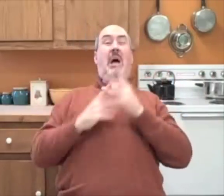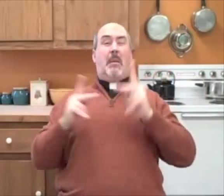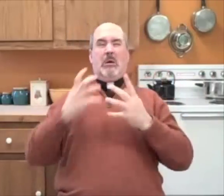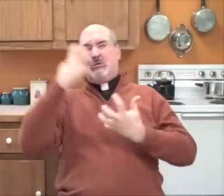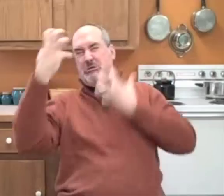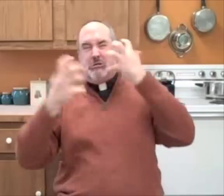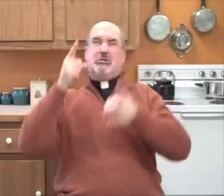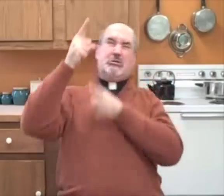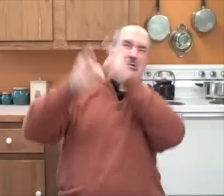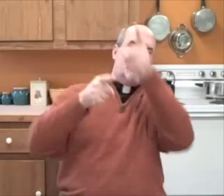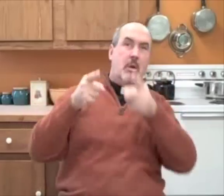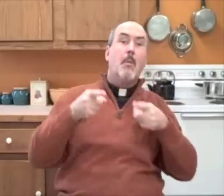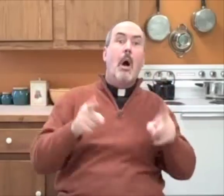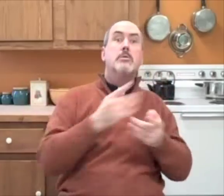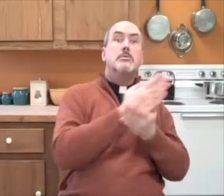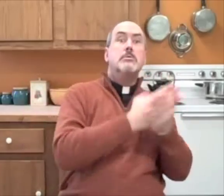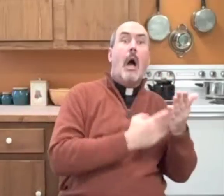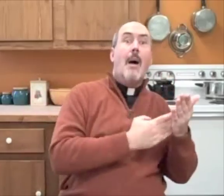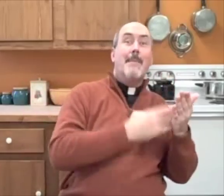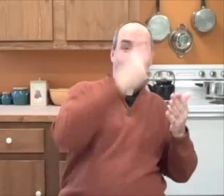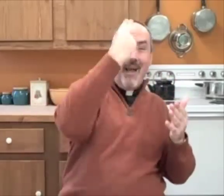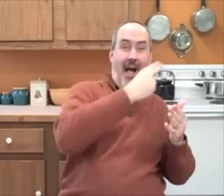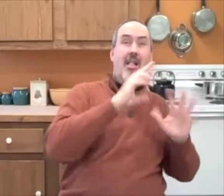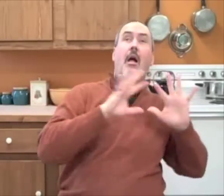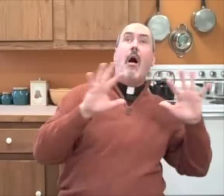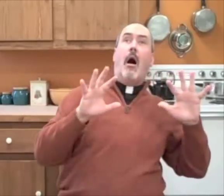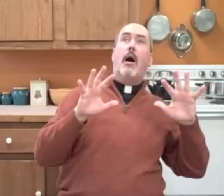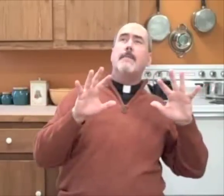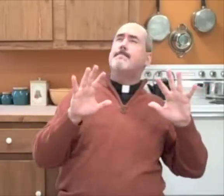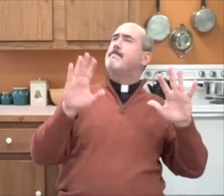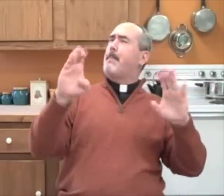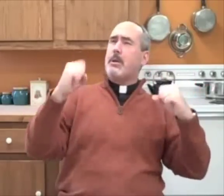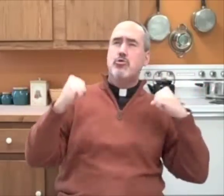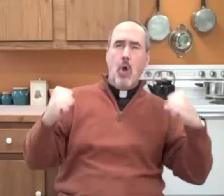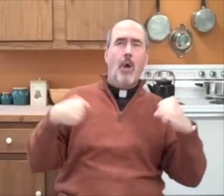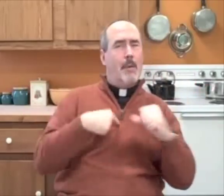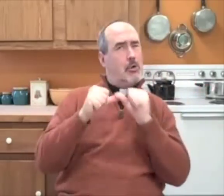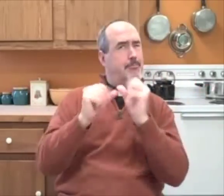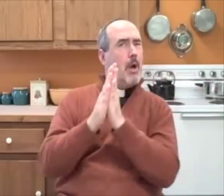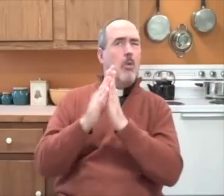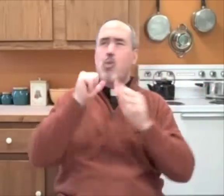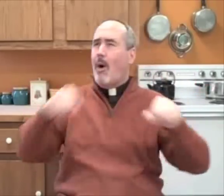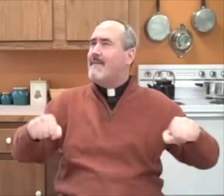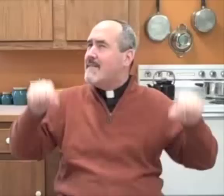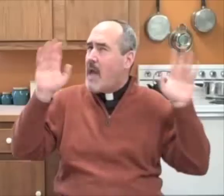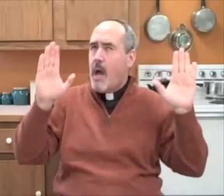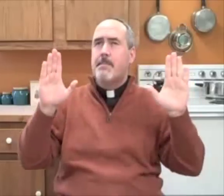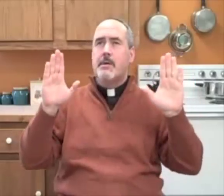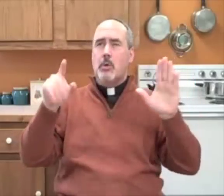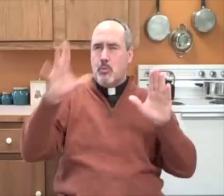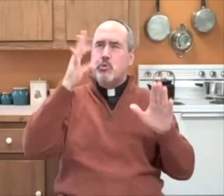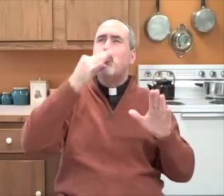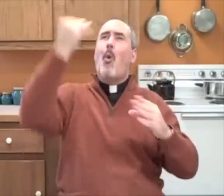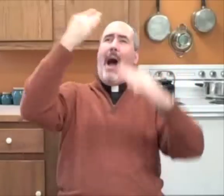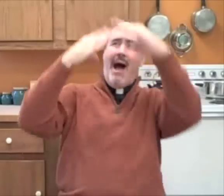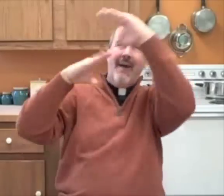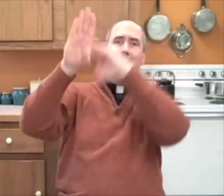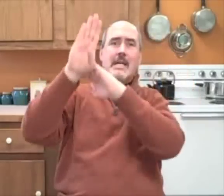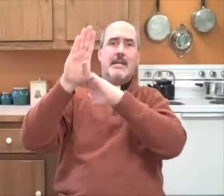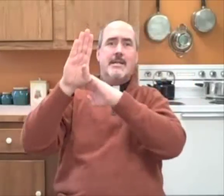shouting insults. While others in the crowd were saying, Don't give up. Keep your faith. Soon you'll be in